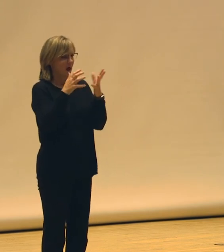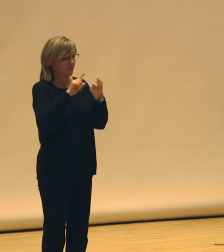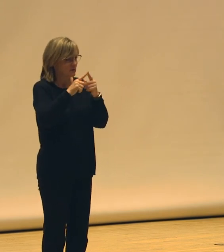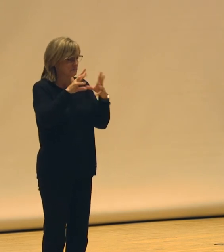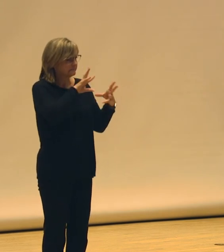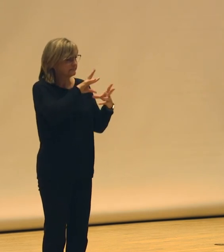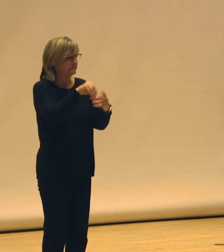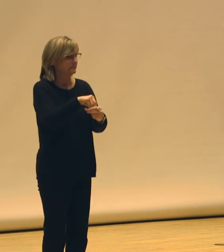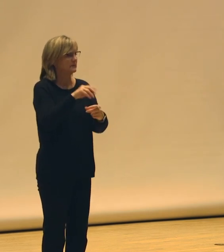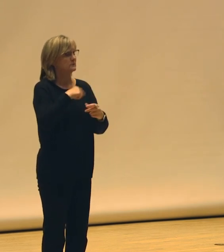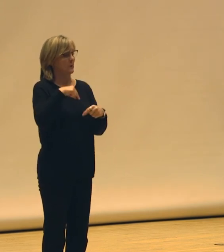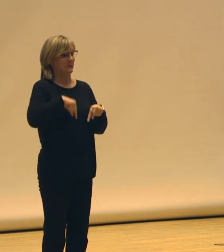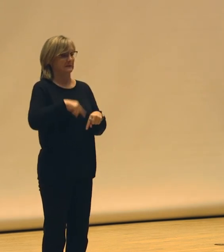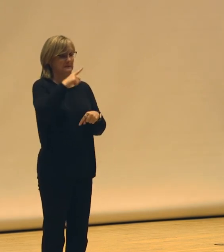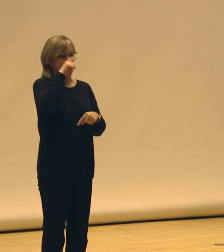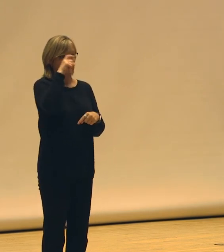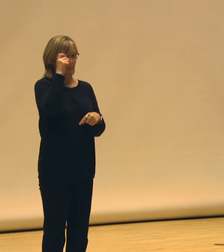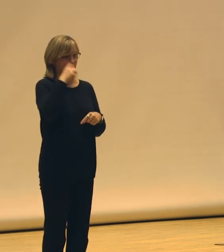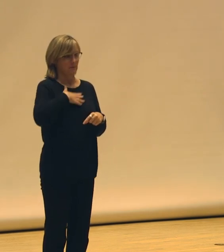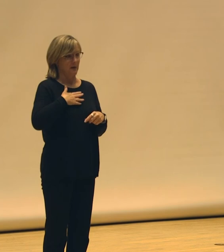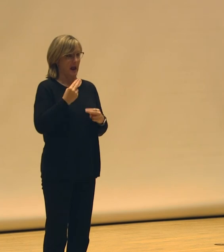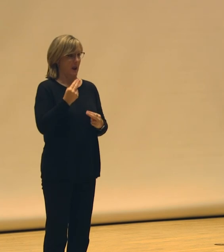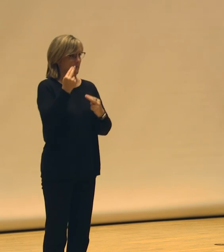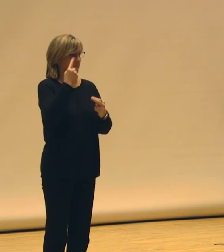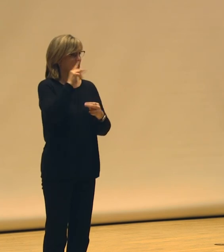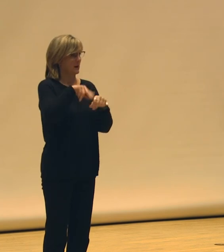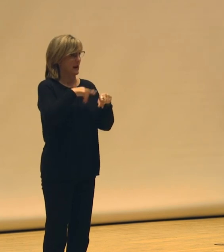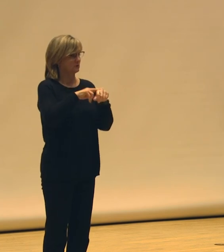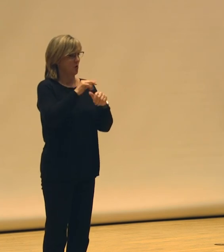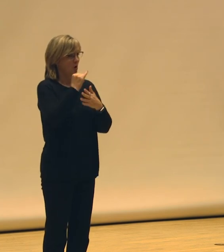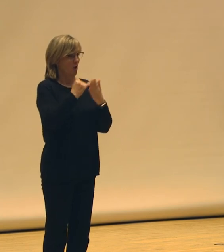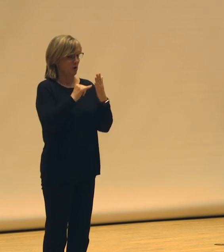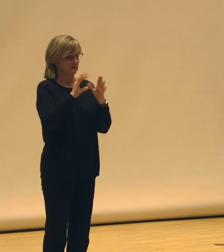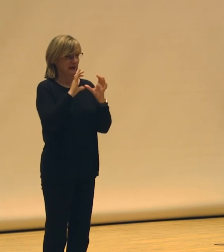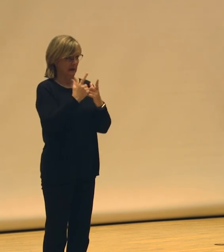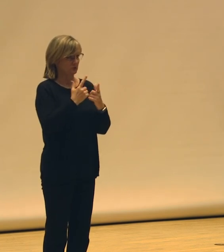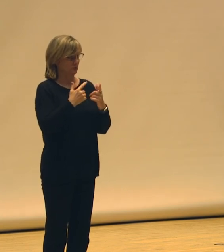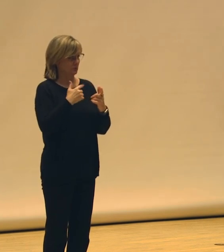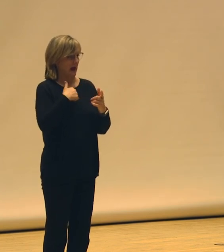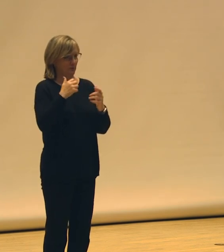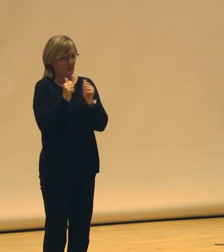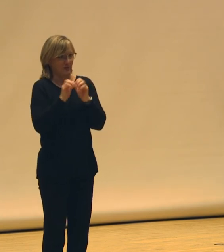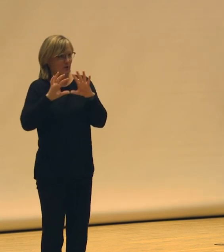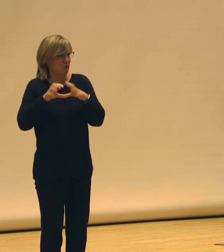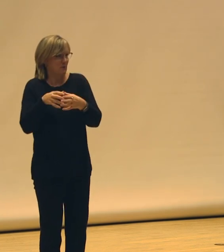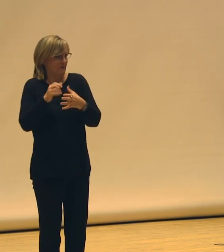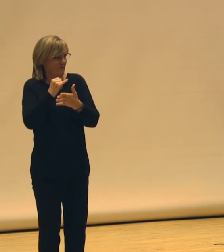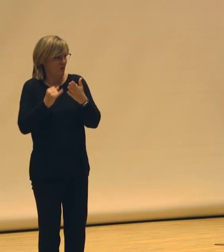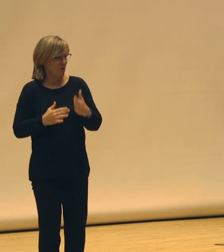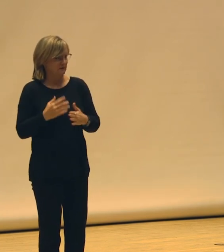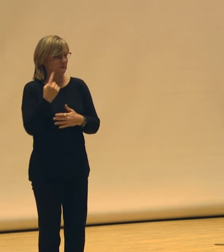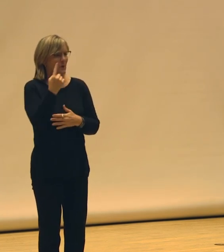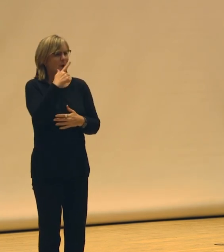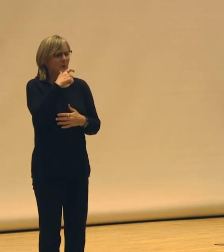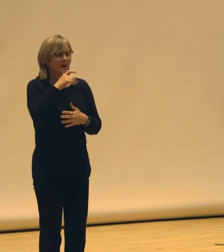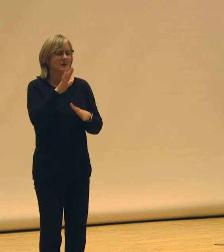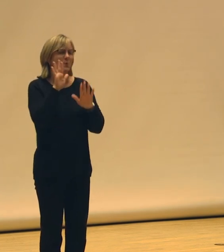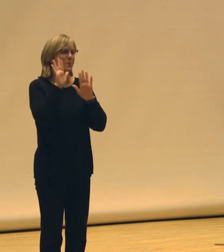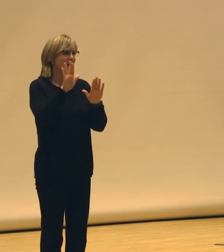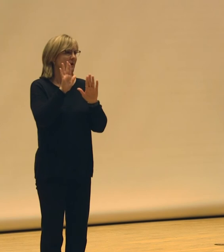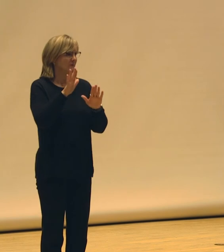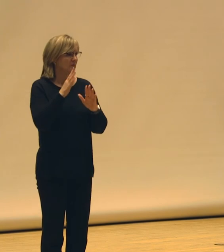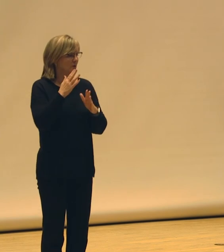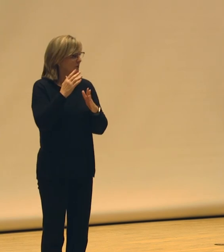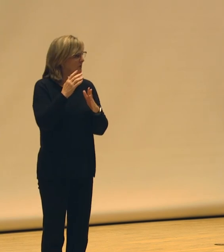And this summer when my nomination for the National Arts Council came, I was with a group of artists, and one of them was this fabulous